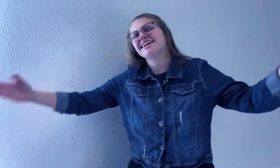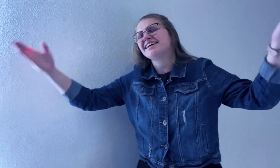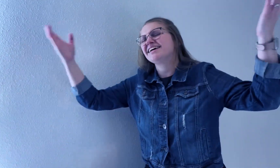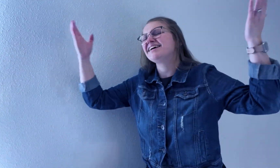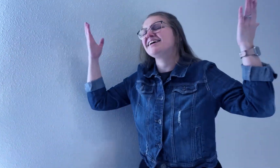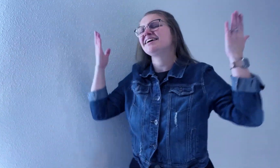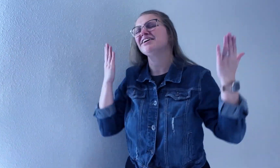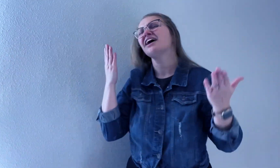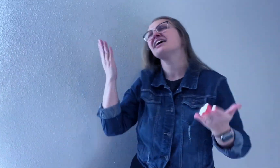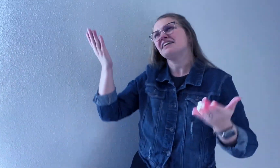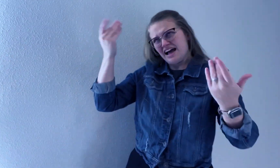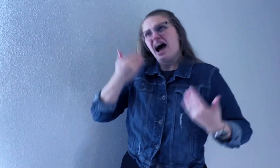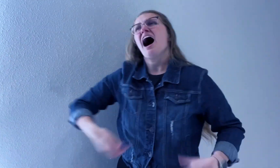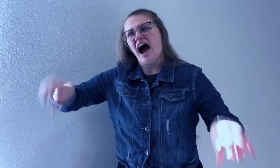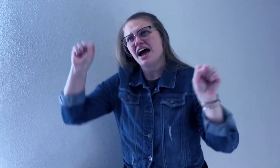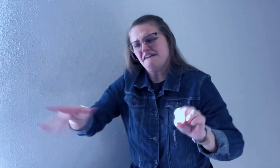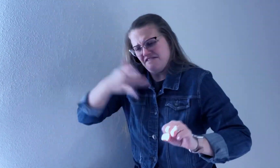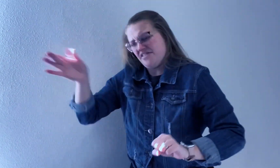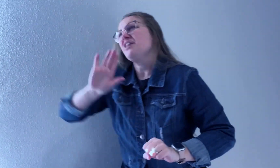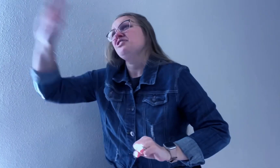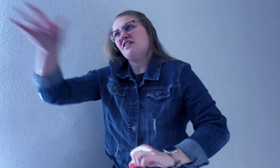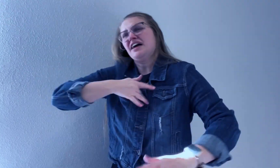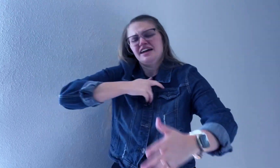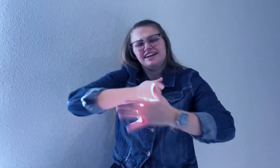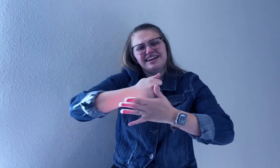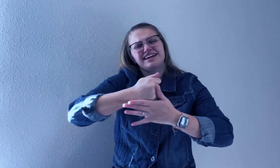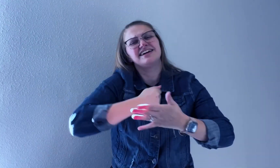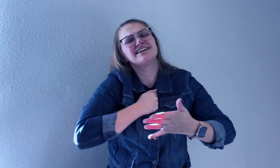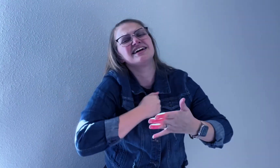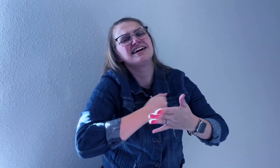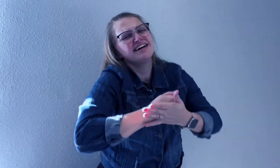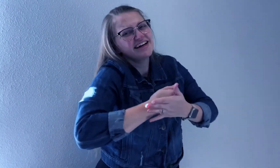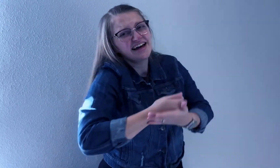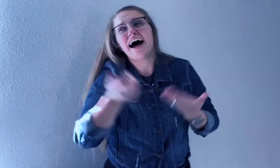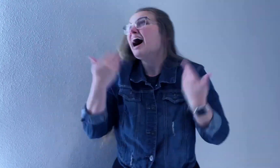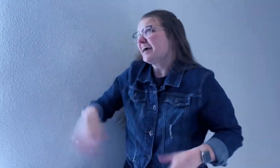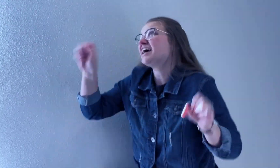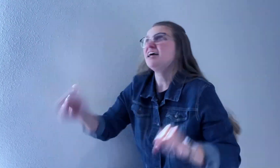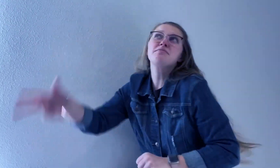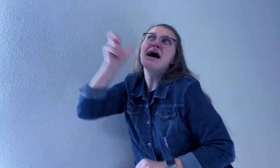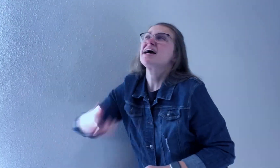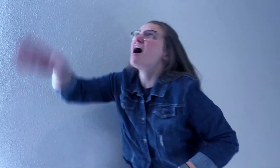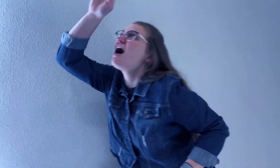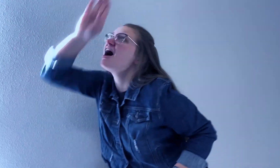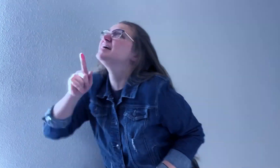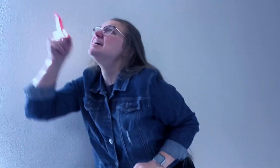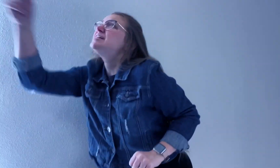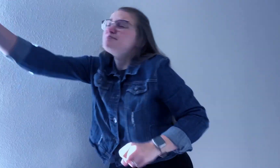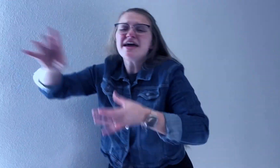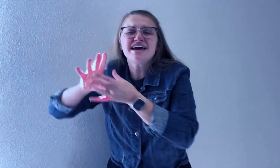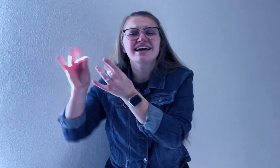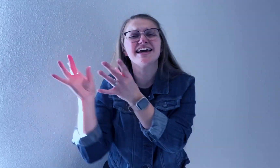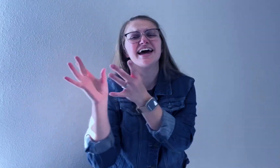I can feel your heartbeat beating I can hear my God is speaking